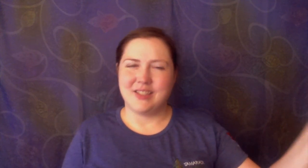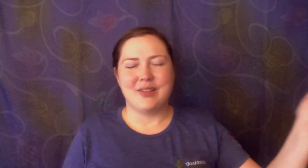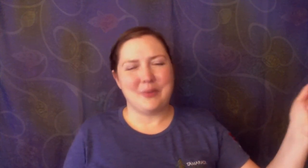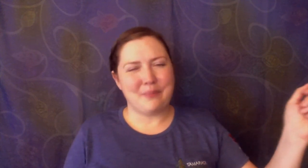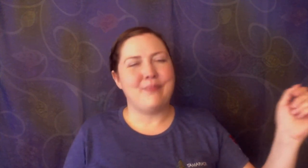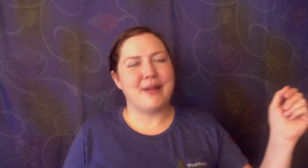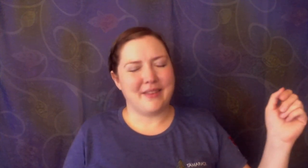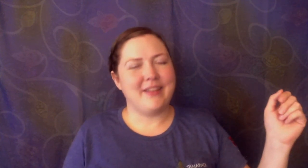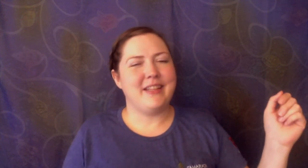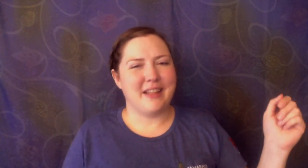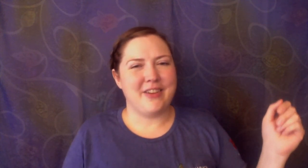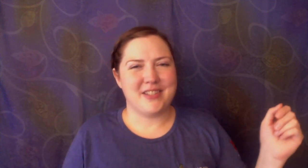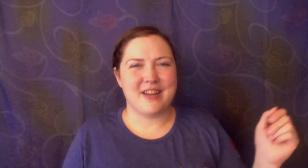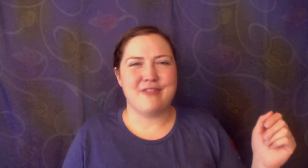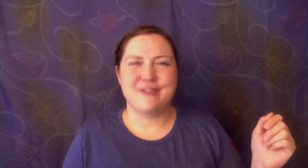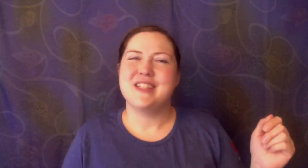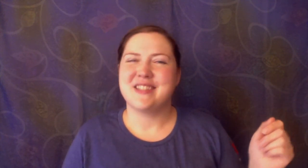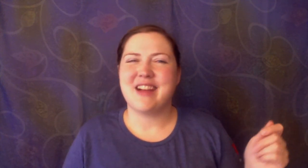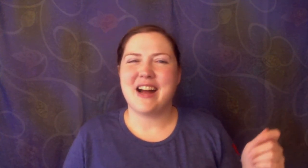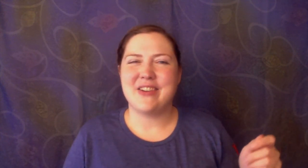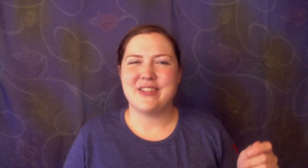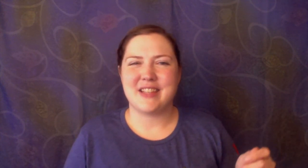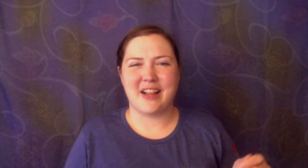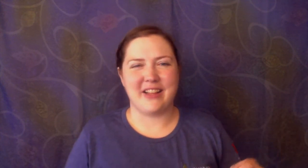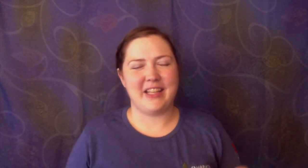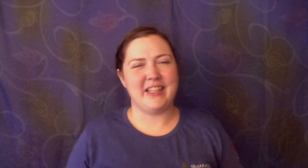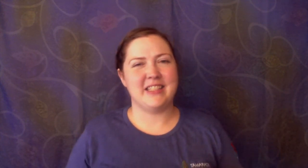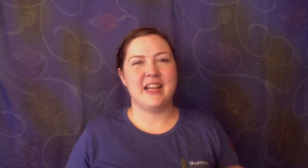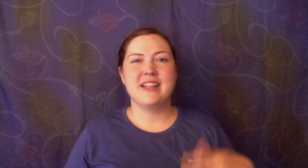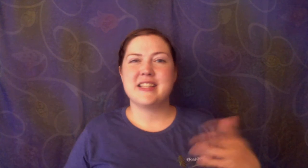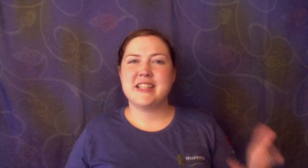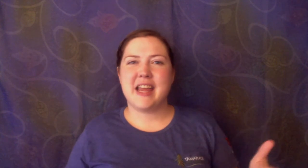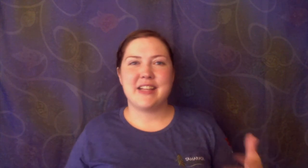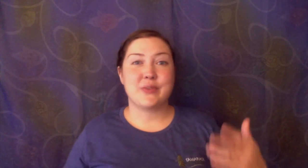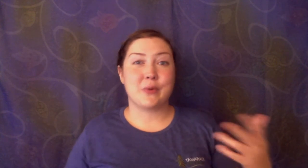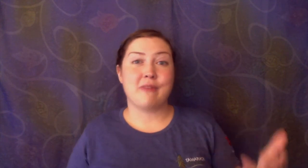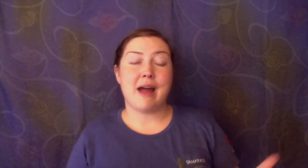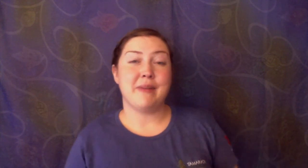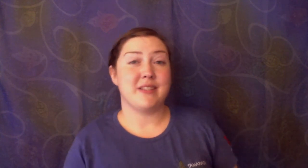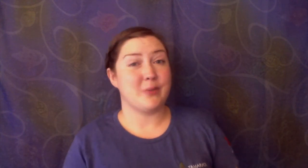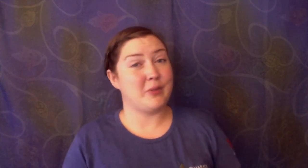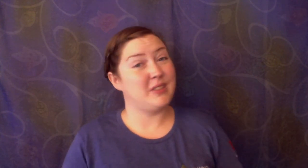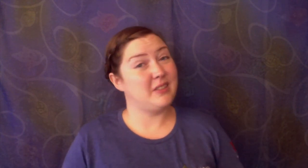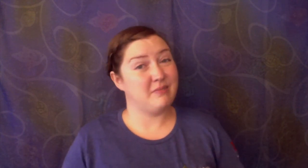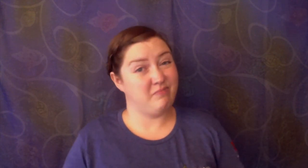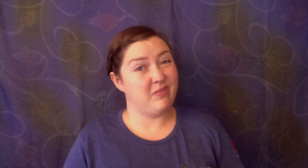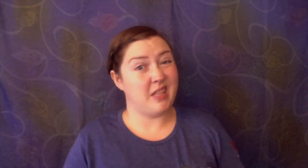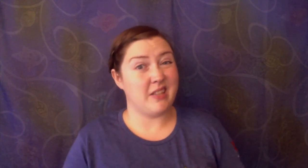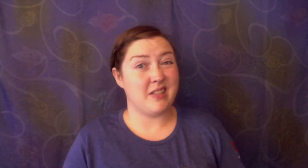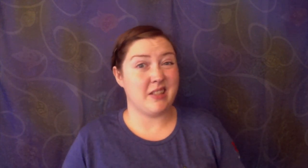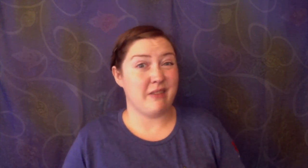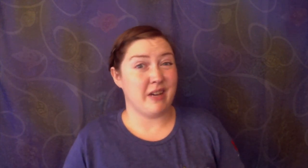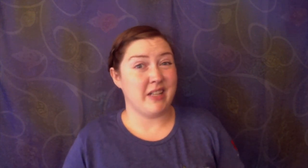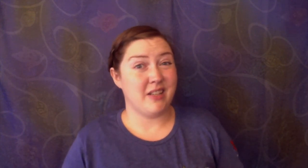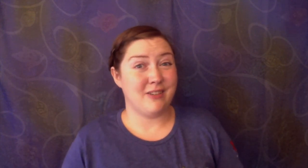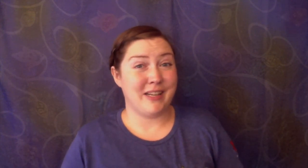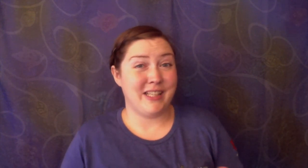But they'll eat other stuff if it's around. They'll eat snakes or rabbits or things that they find already dead.